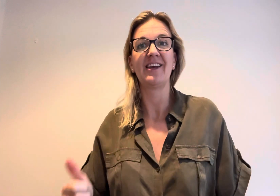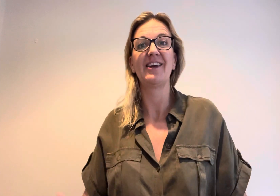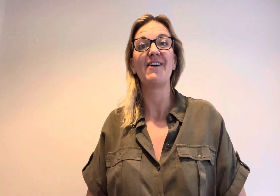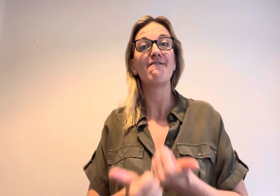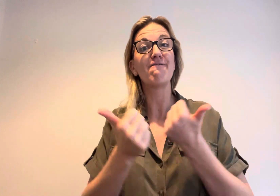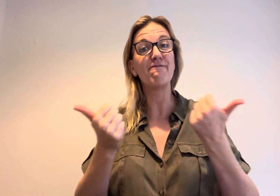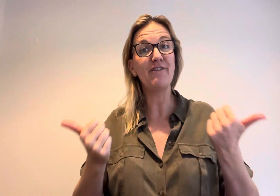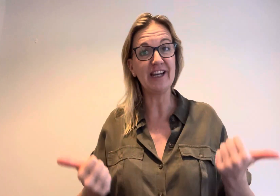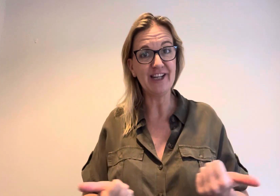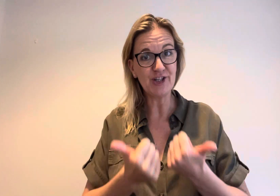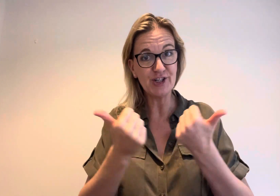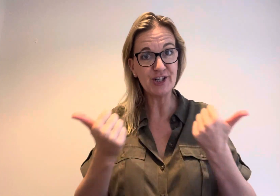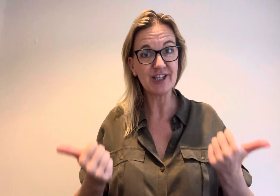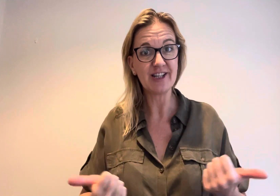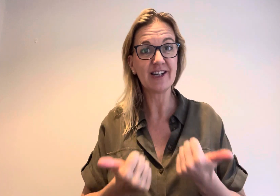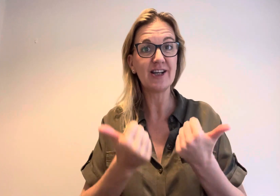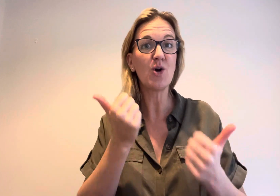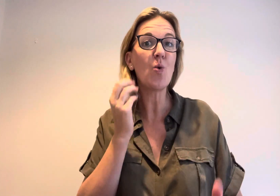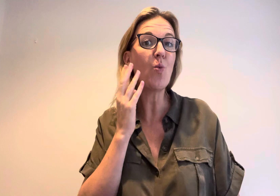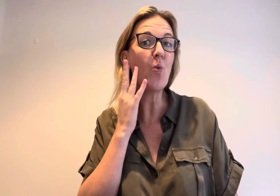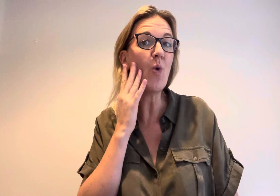Finished when?